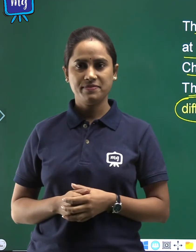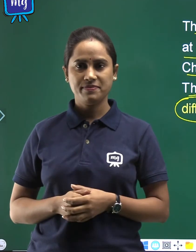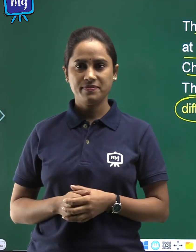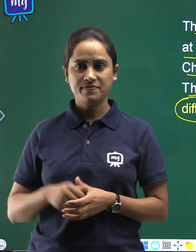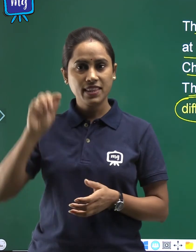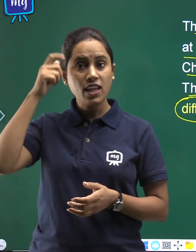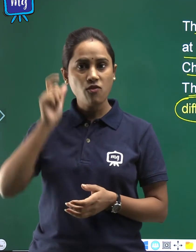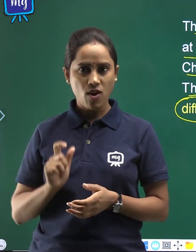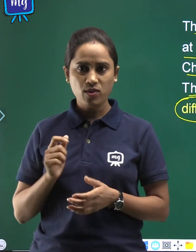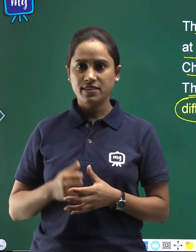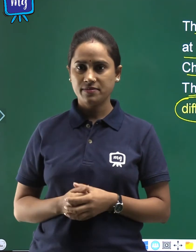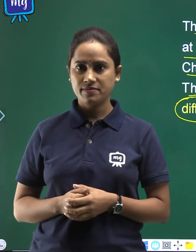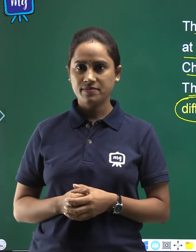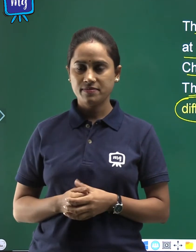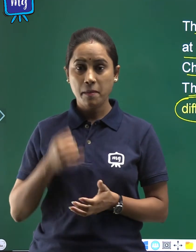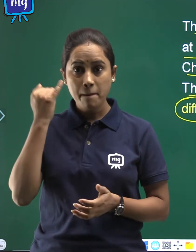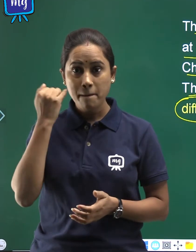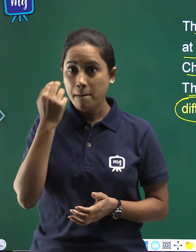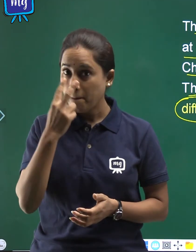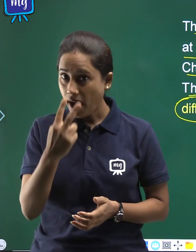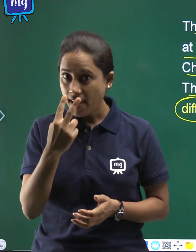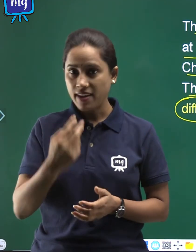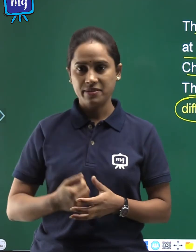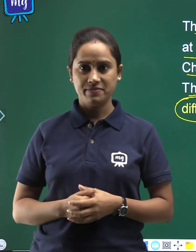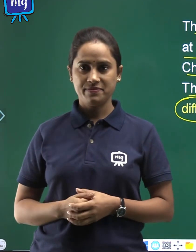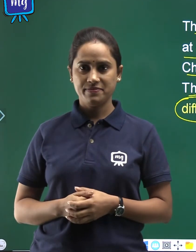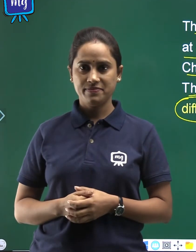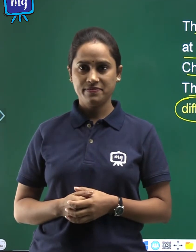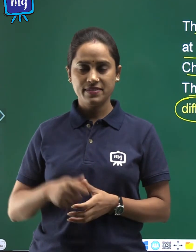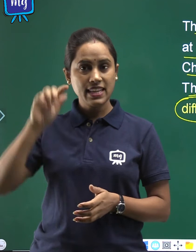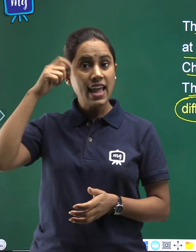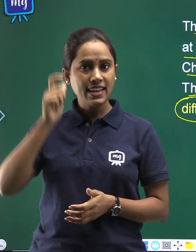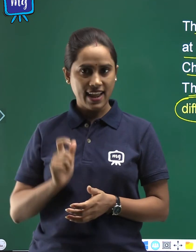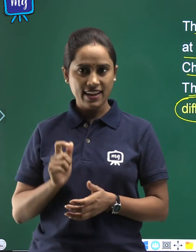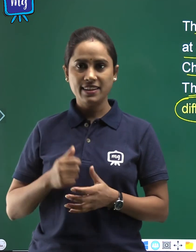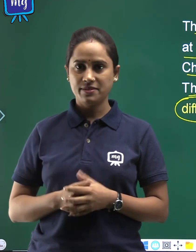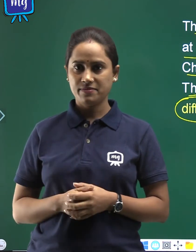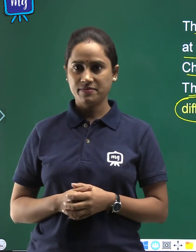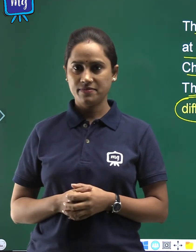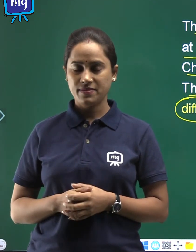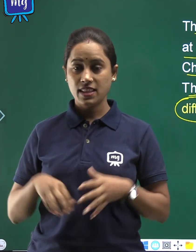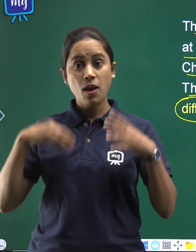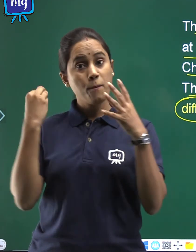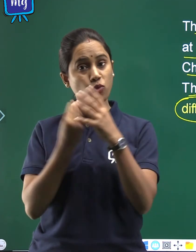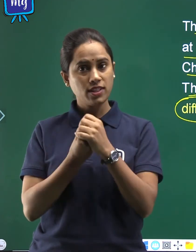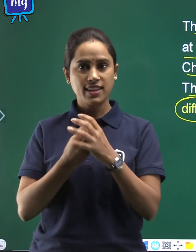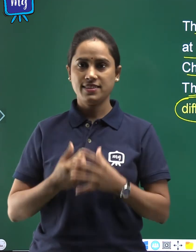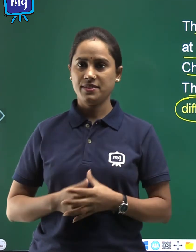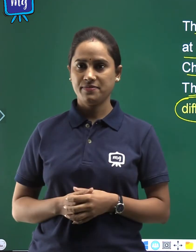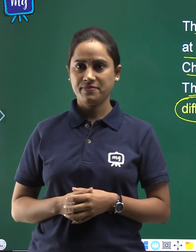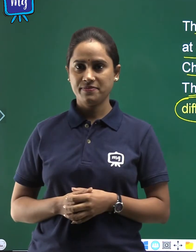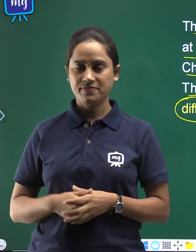found, paaya, entirely, puri tarah se,